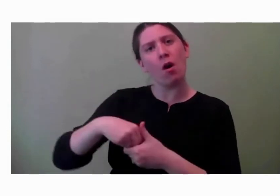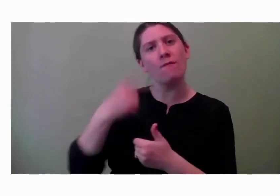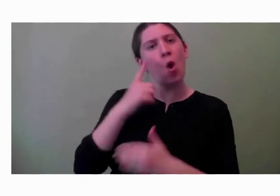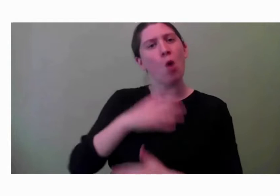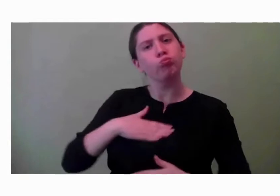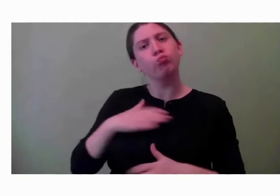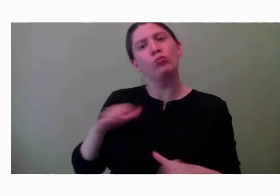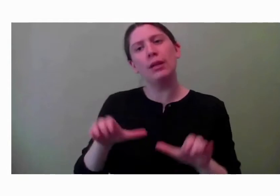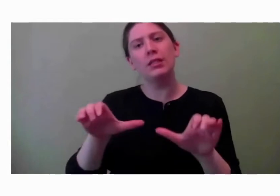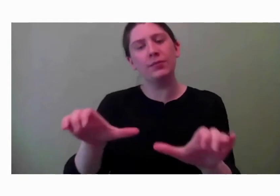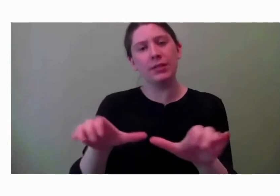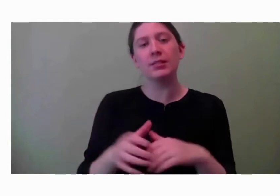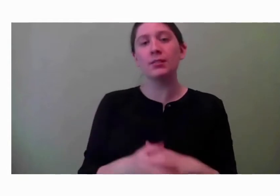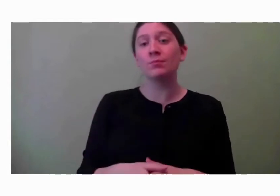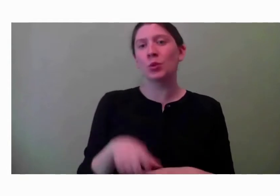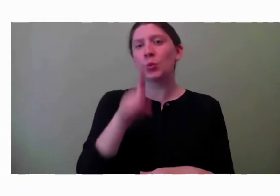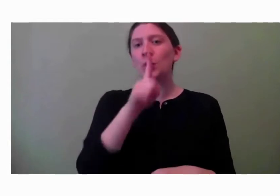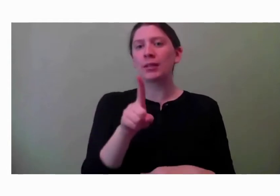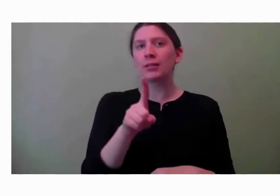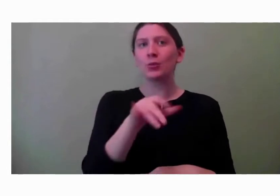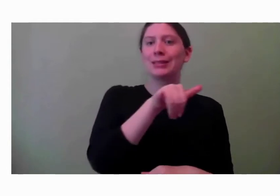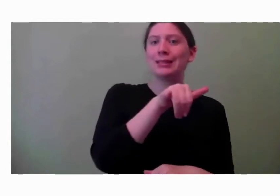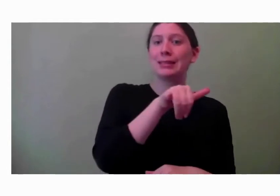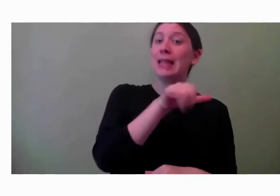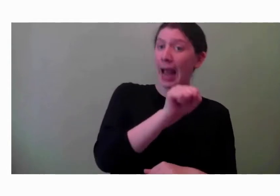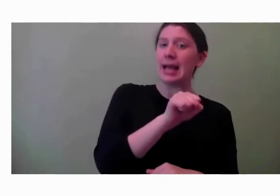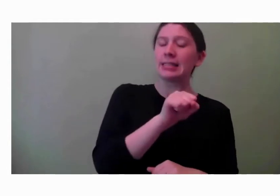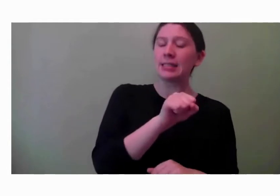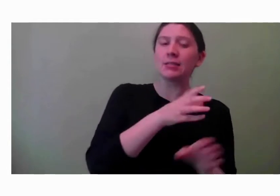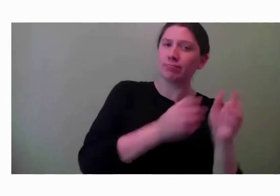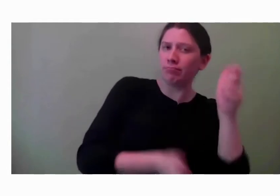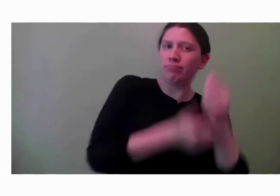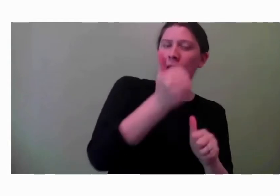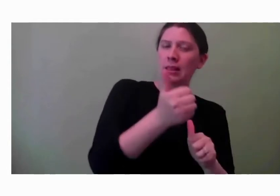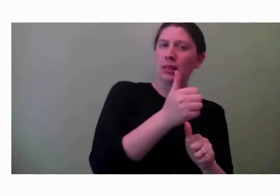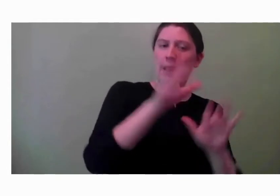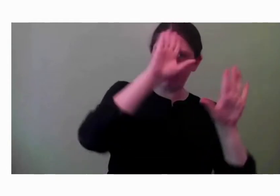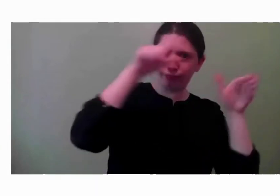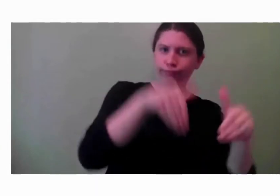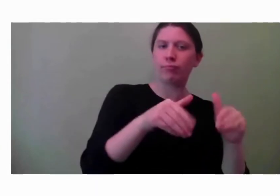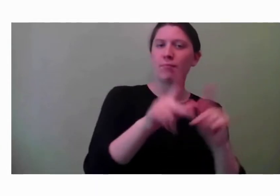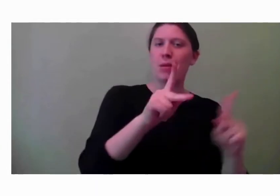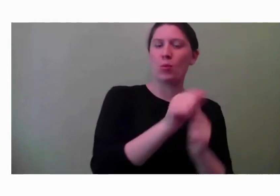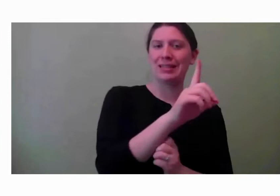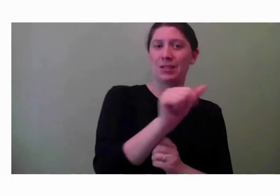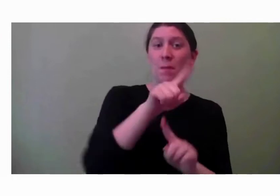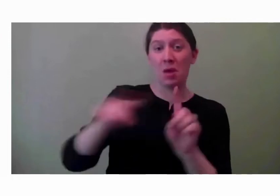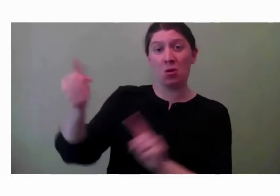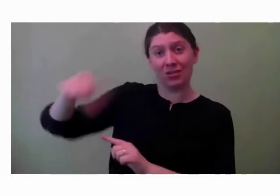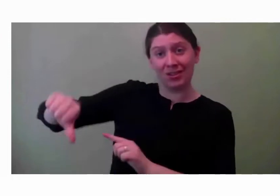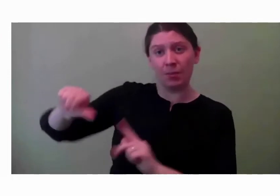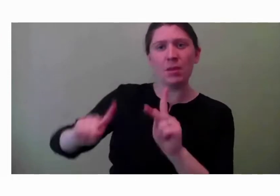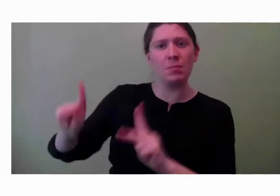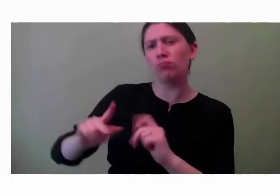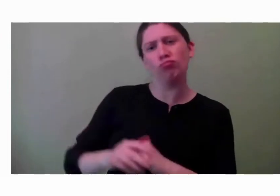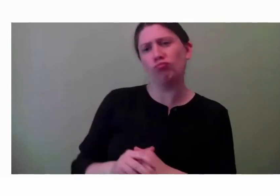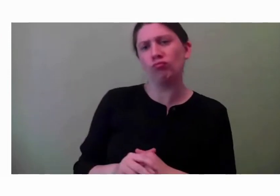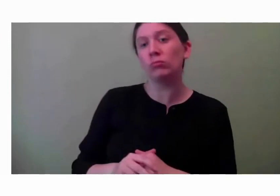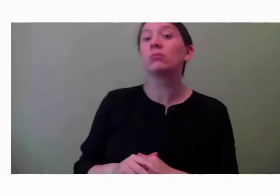Two-sided answer, yes, primarily for people with disabilities, but we don't turn anyone away. It sounds like you have two sides almost